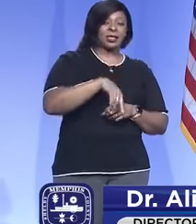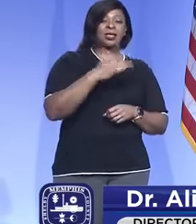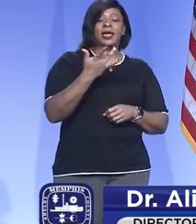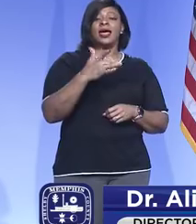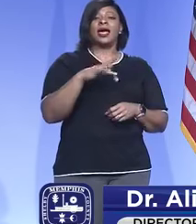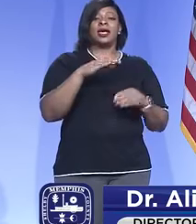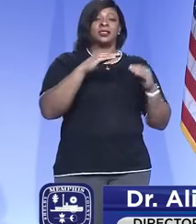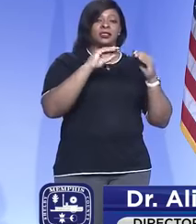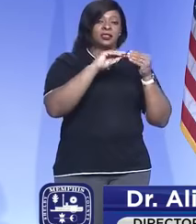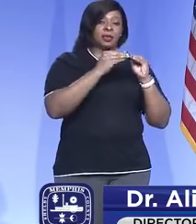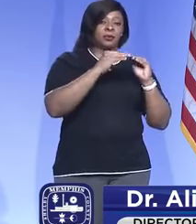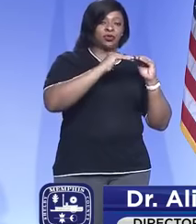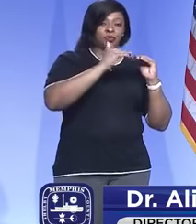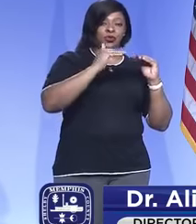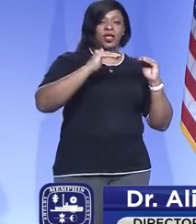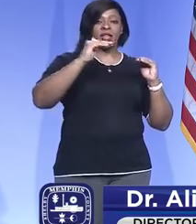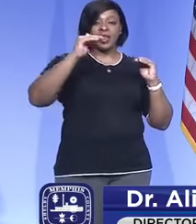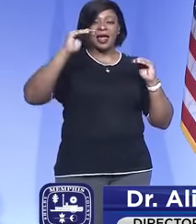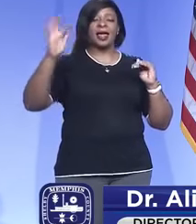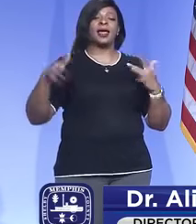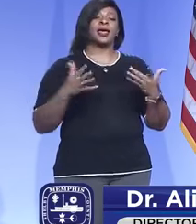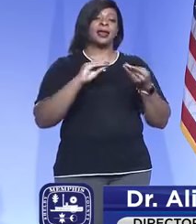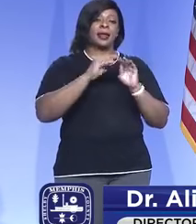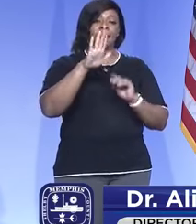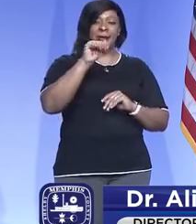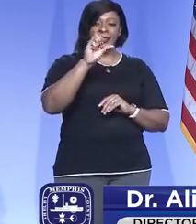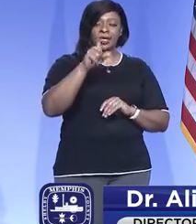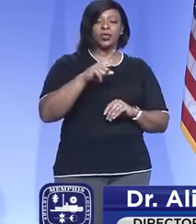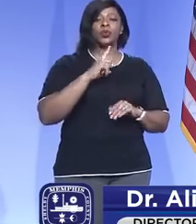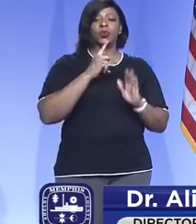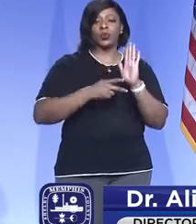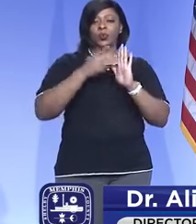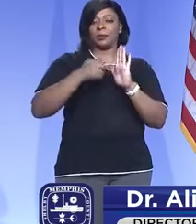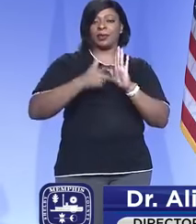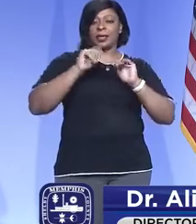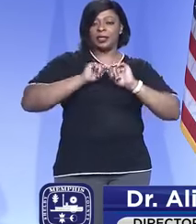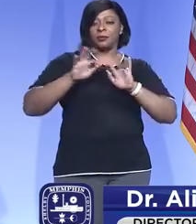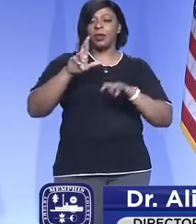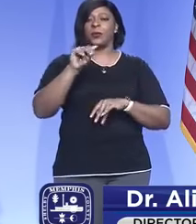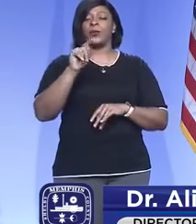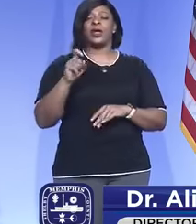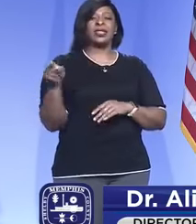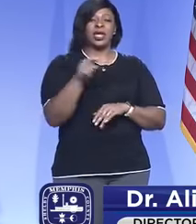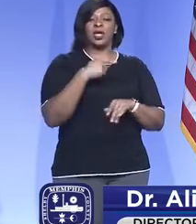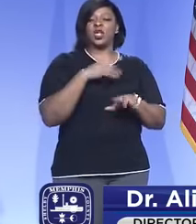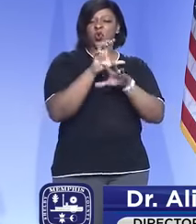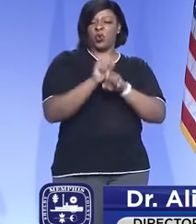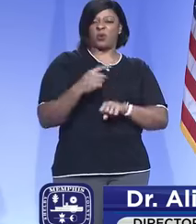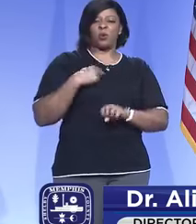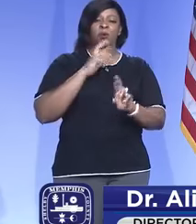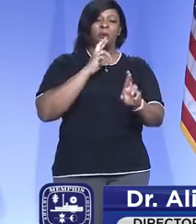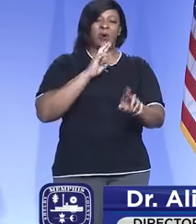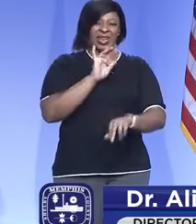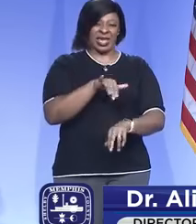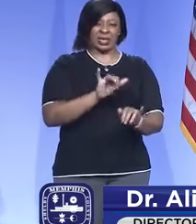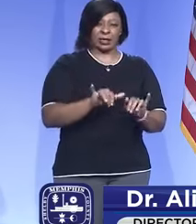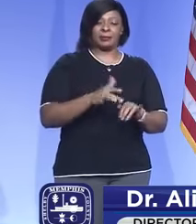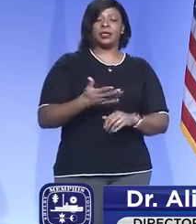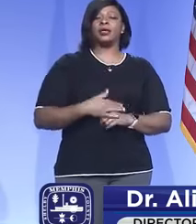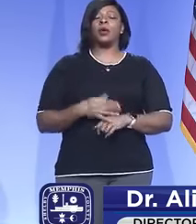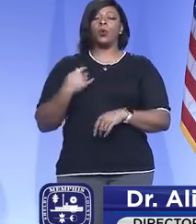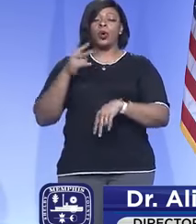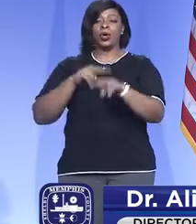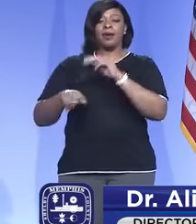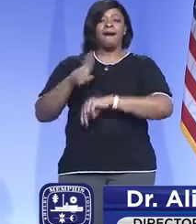trend line, as well as number of new cases, reproductive rate, the things that you're accustomed to us reporting on. We also look at